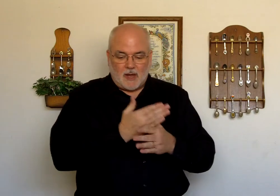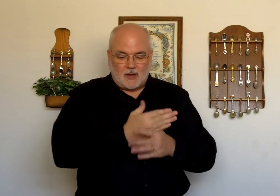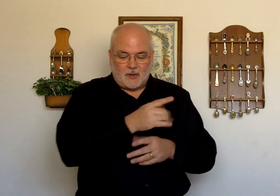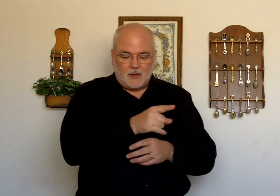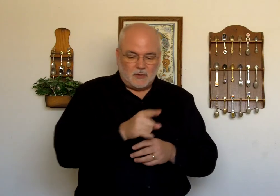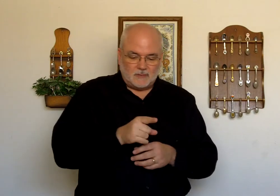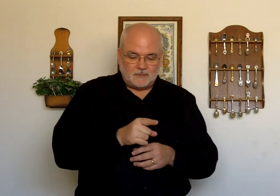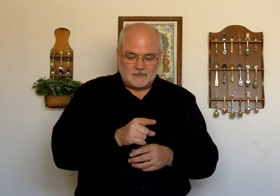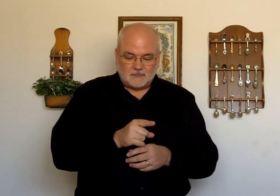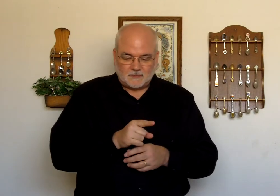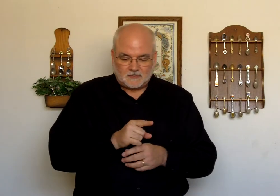bother you.